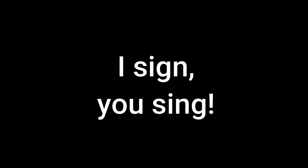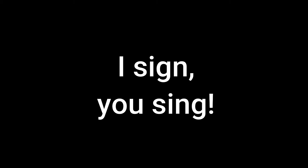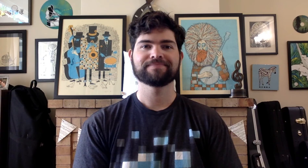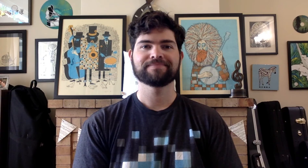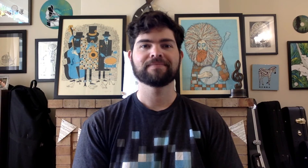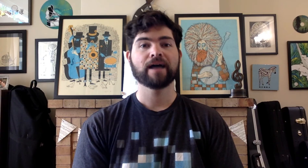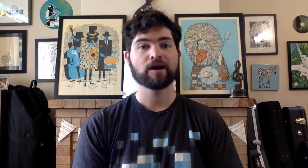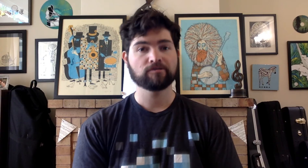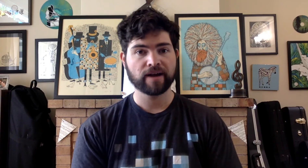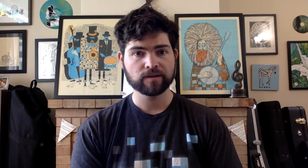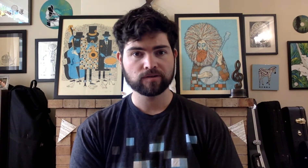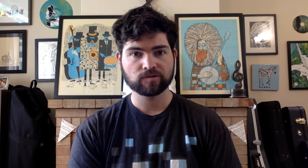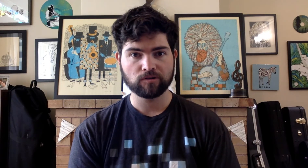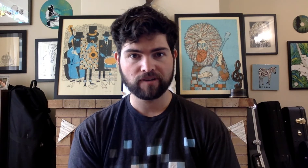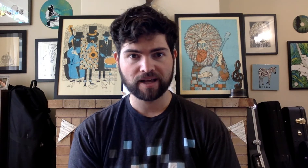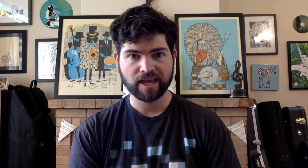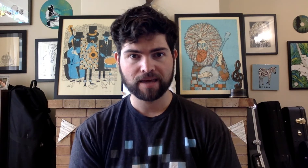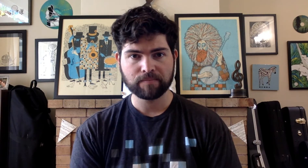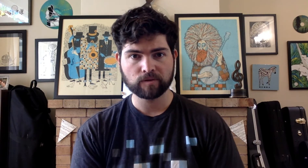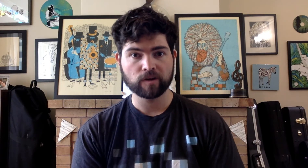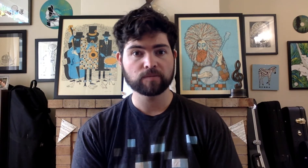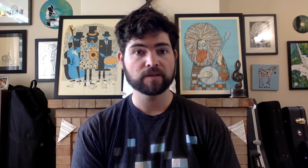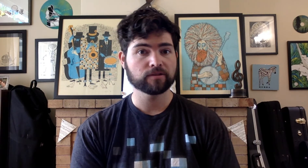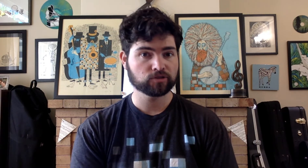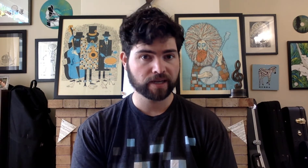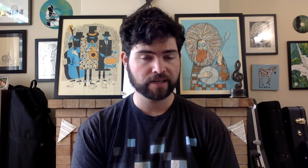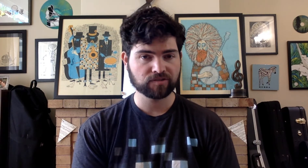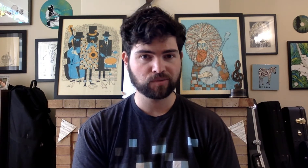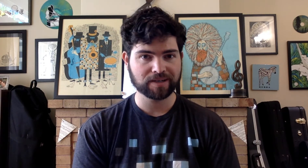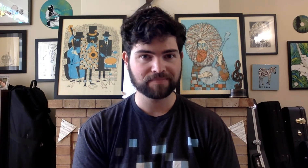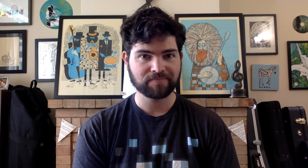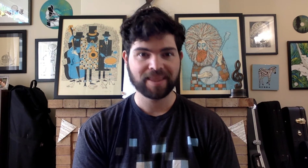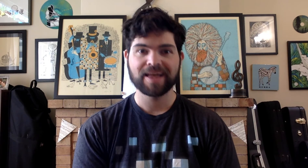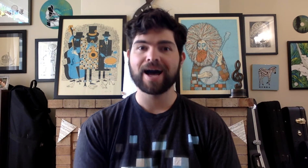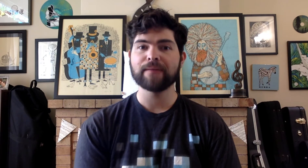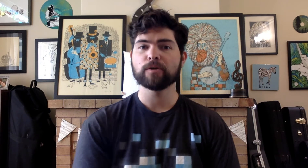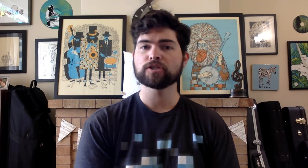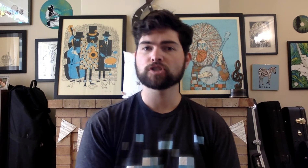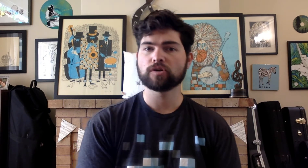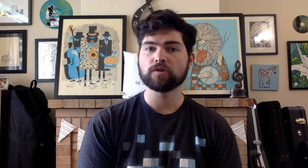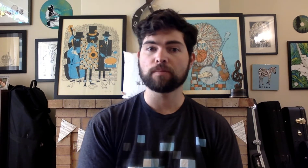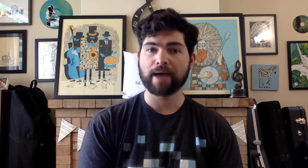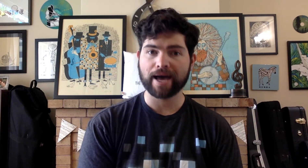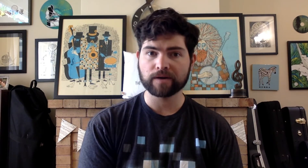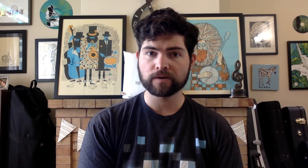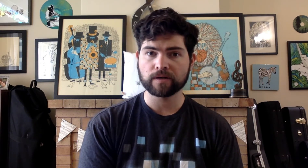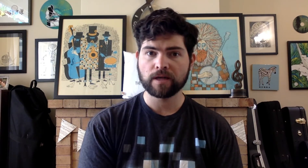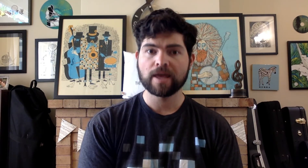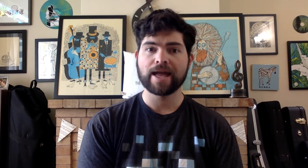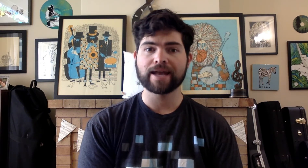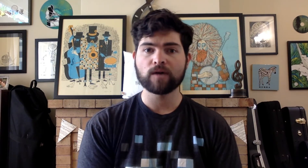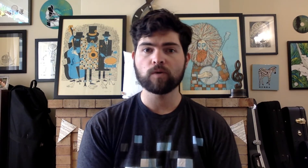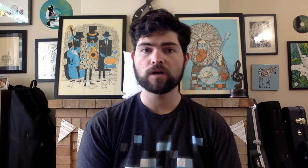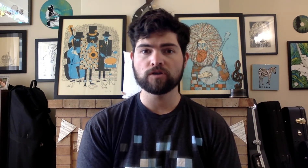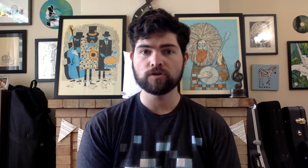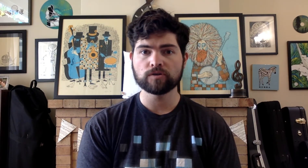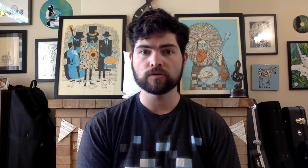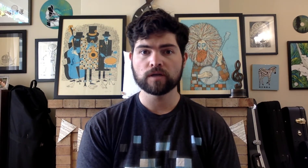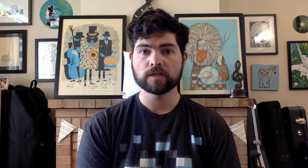our final solfa game is going to be the trickiest one I'm going to show you a pattern and I want you to